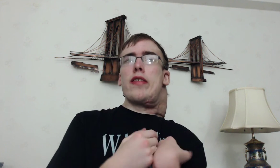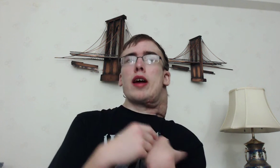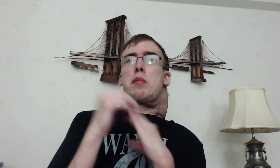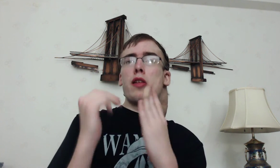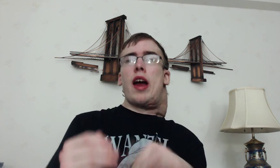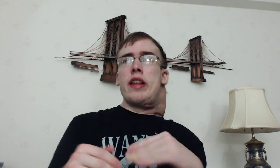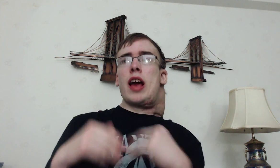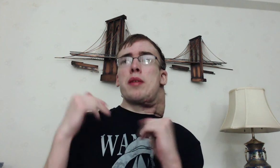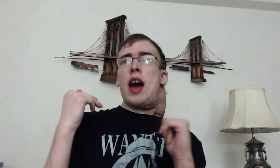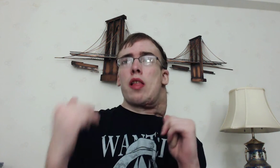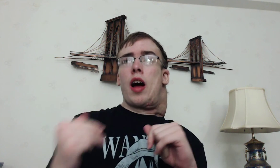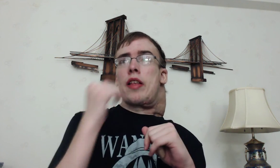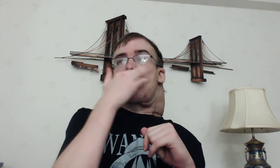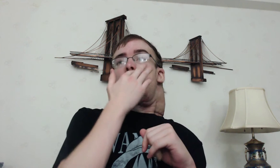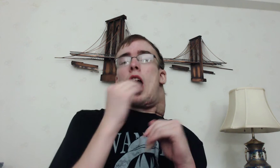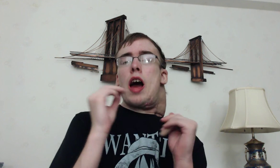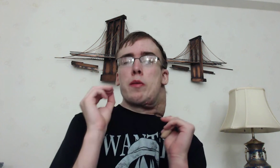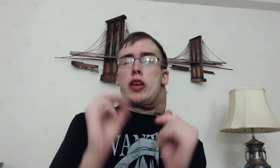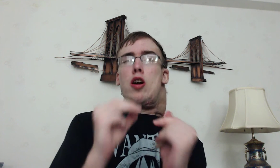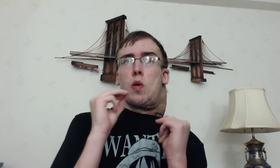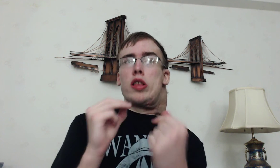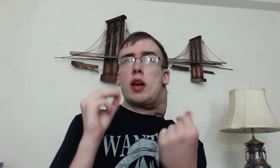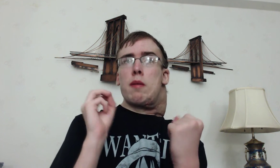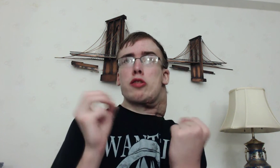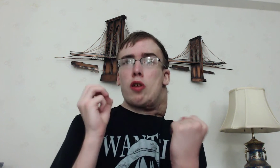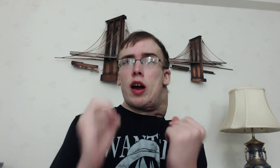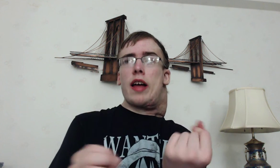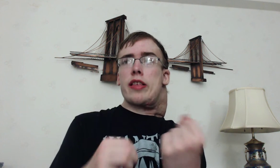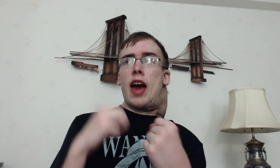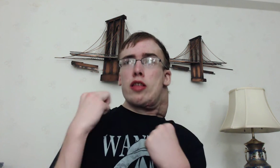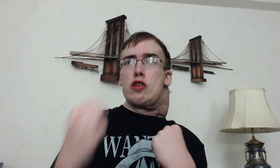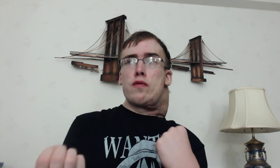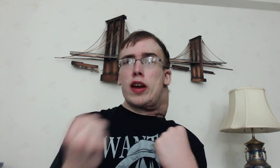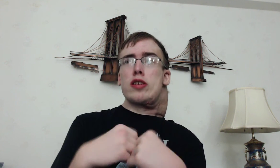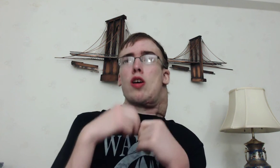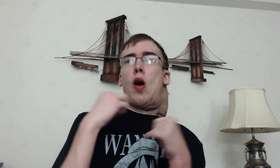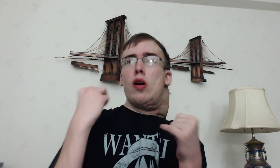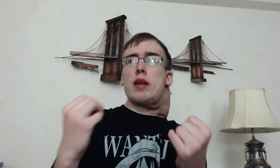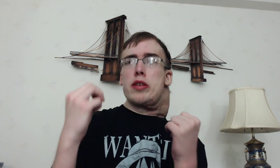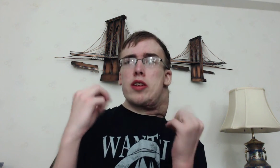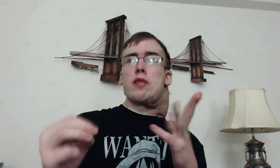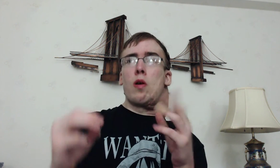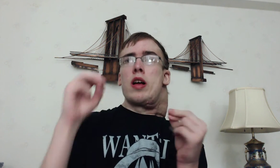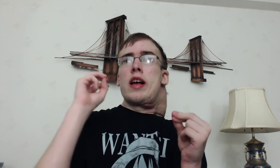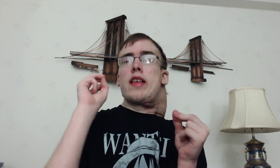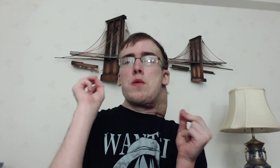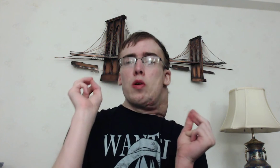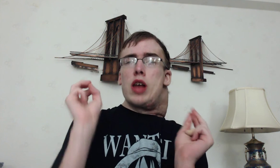have a plan and they have allies We know one thing about the straw hats and Luffy And just all of them in general They will not